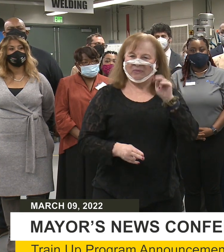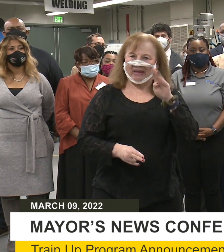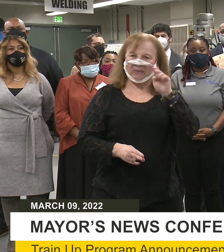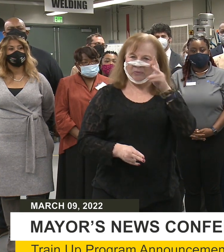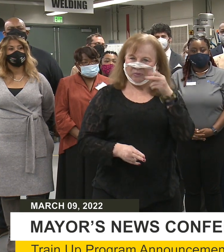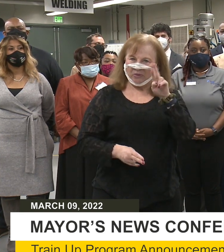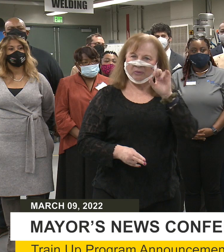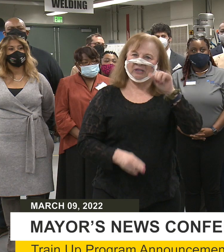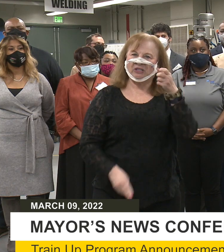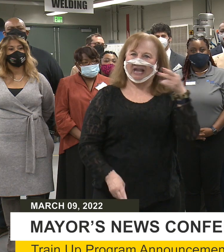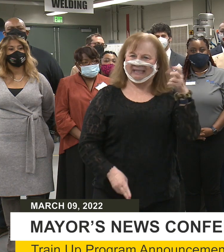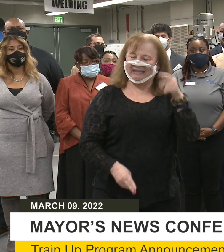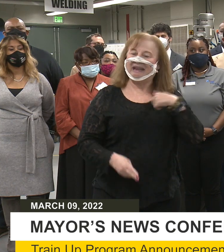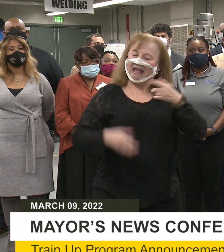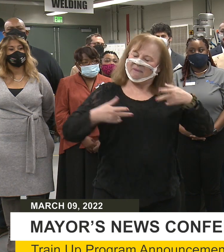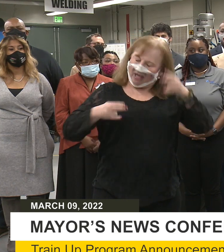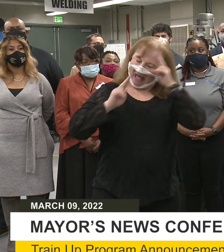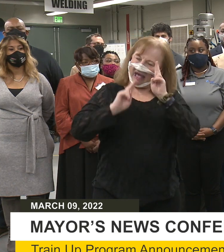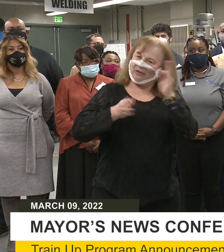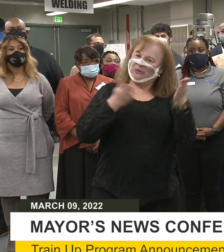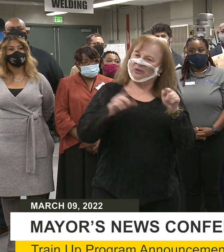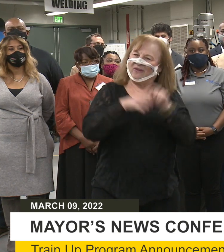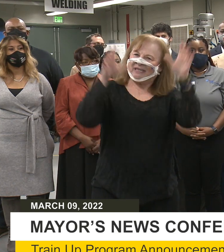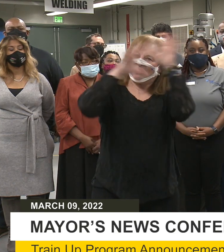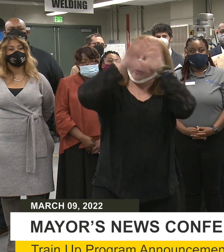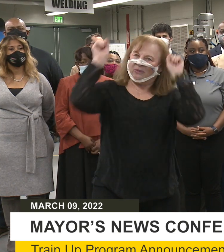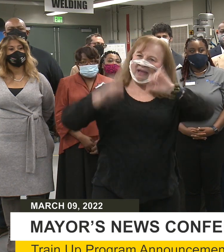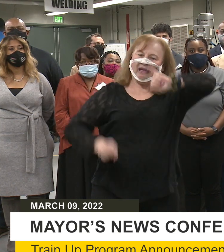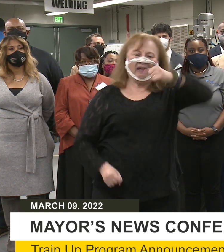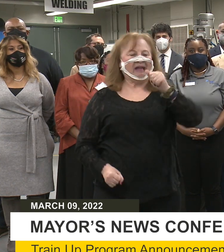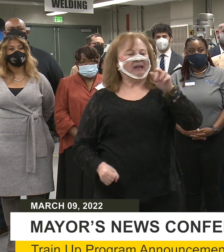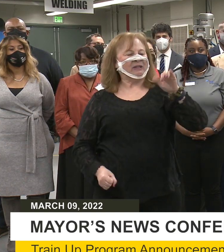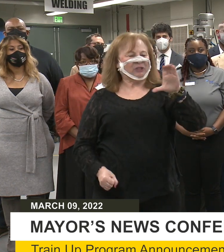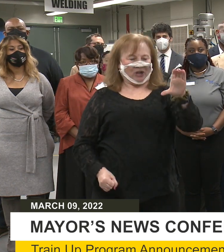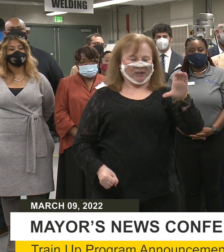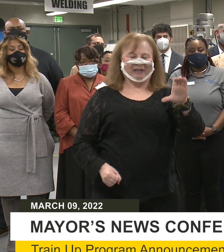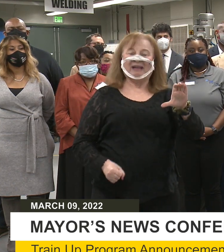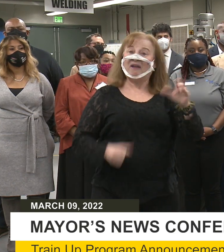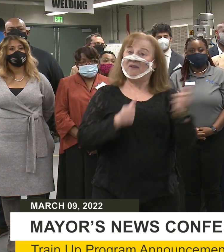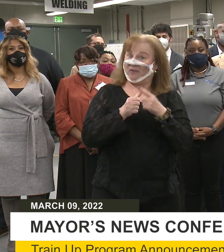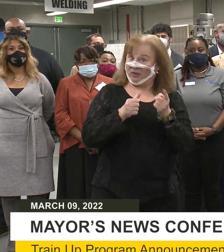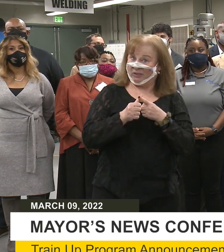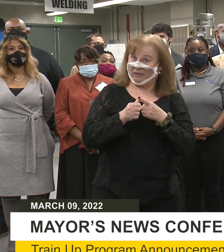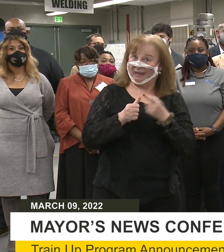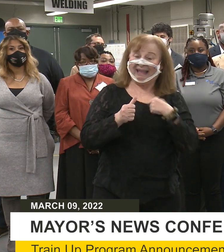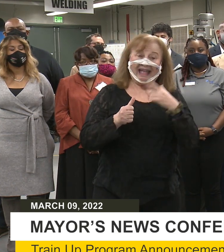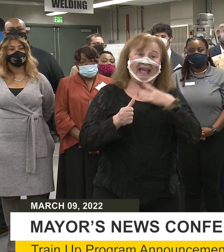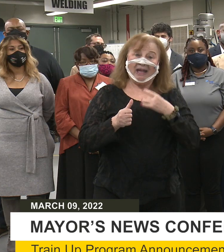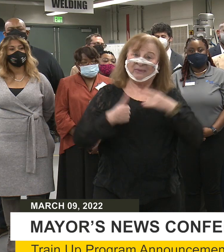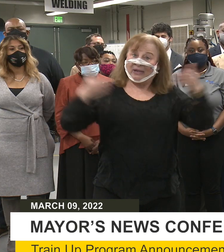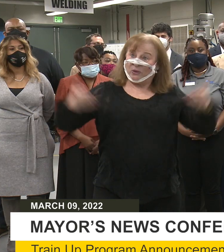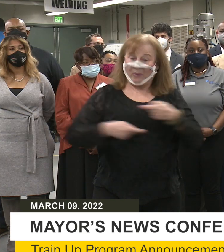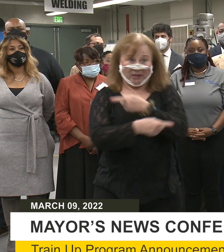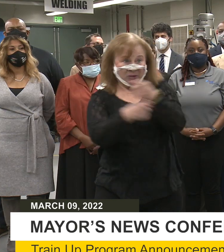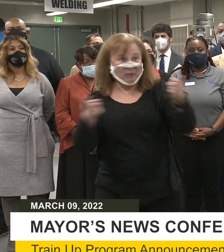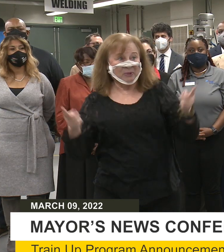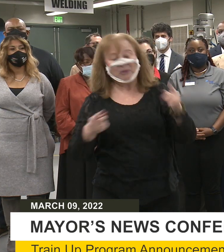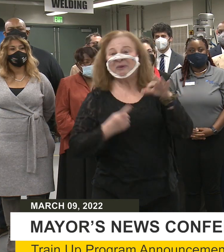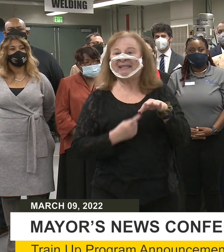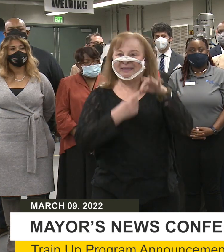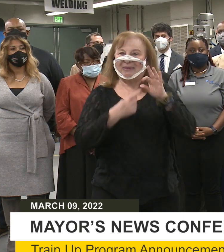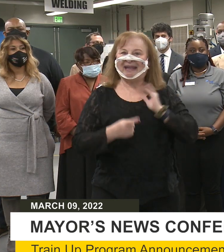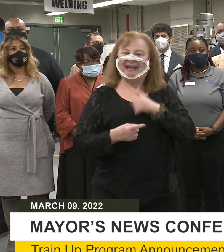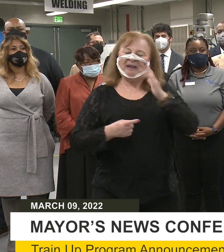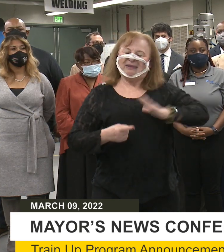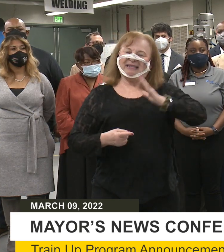-Johnson, and I am privileged to serve as the president of JARC. First off, I'd like to welcome all of you, especially